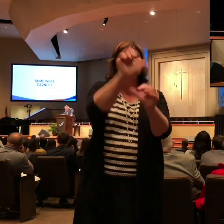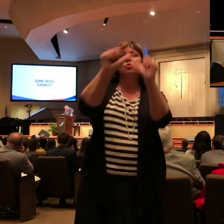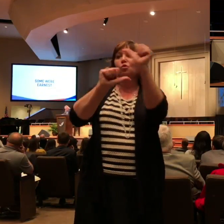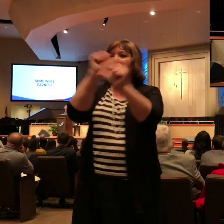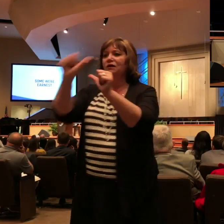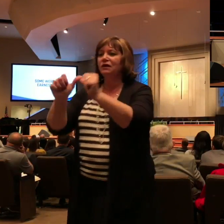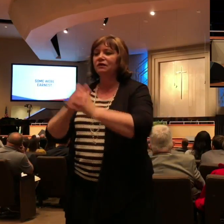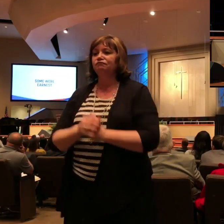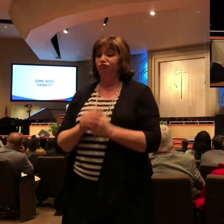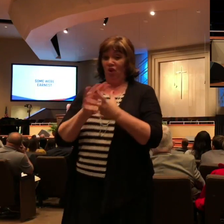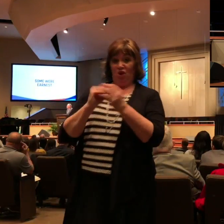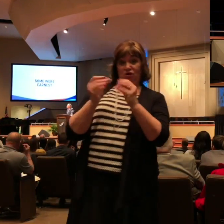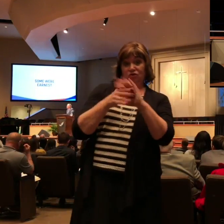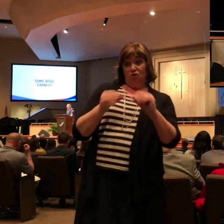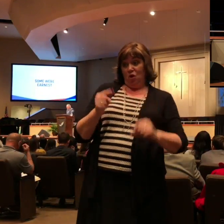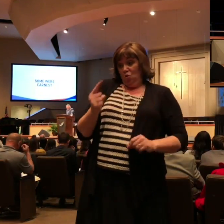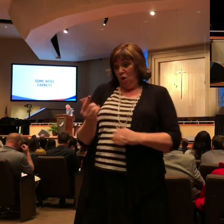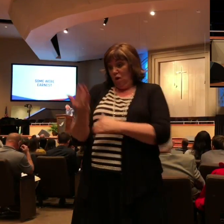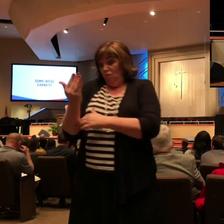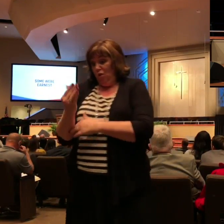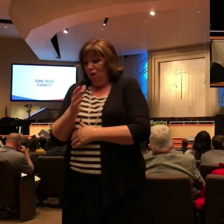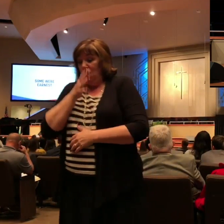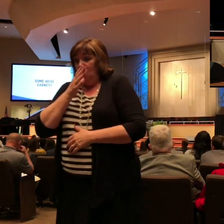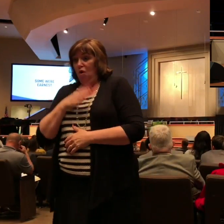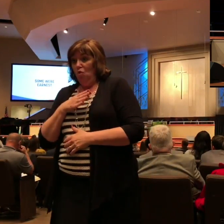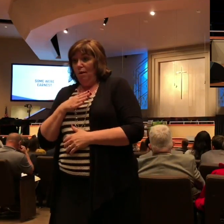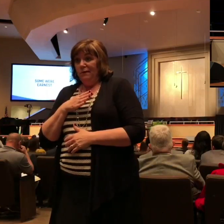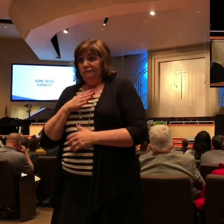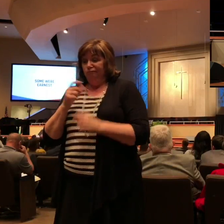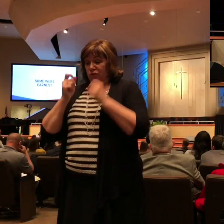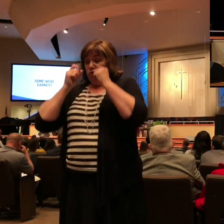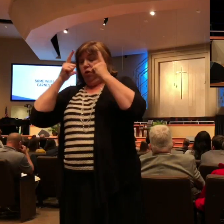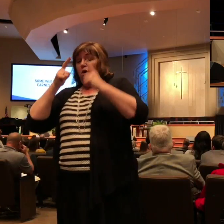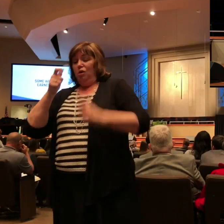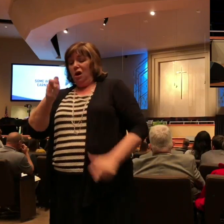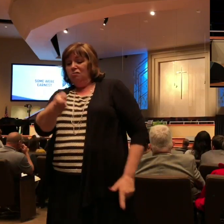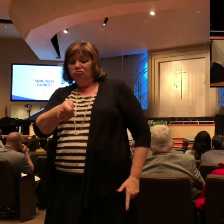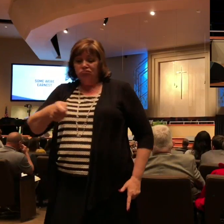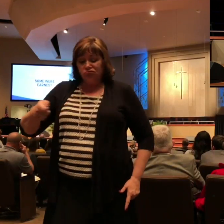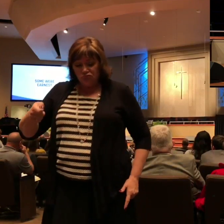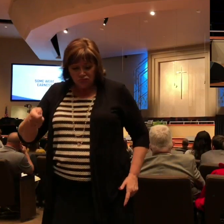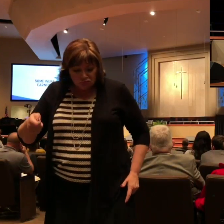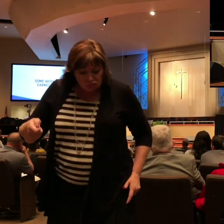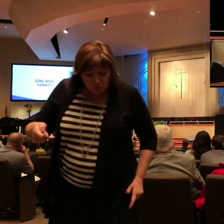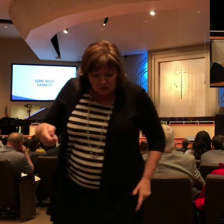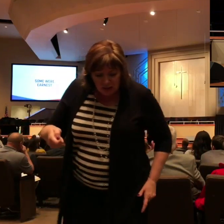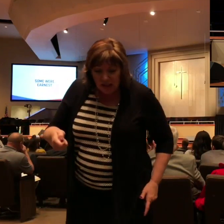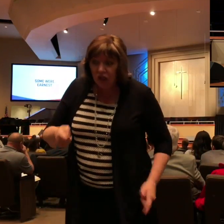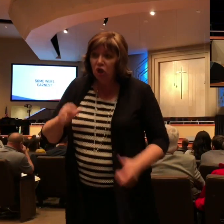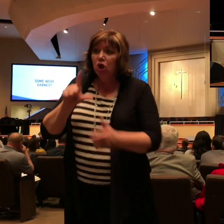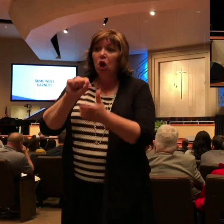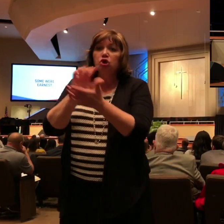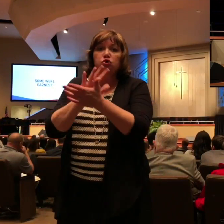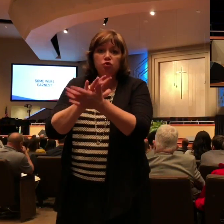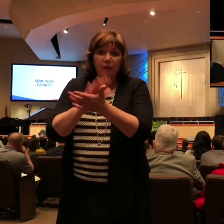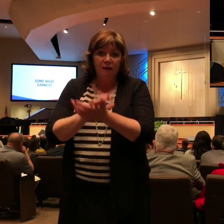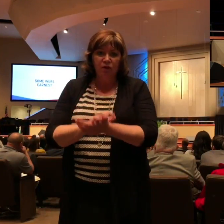One morning, a woman opened her door to get the newspaper and she was surprised to see a strange little puppy with her paper in his mouth.